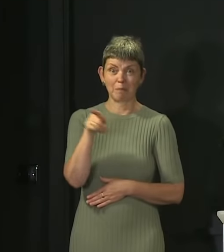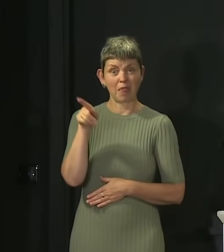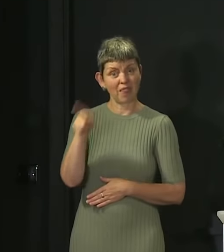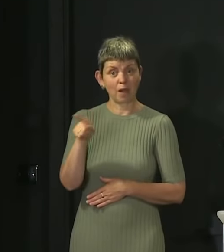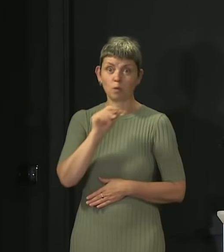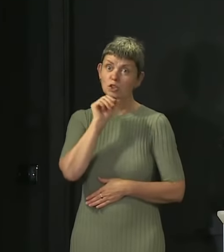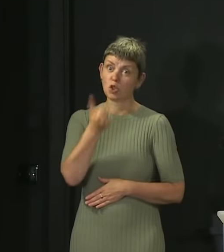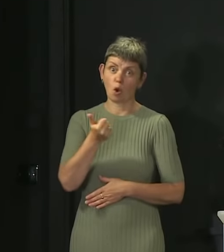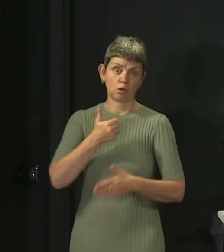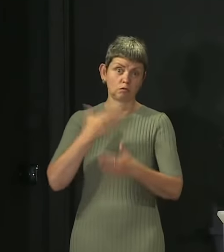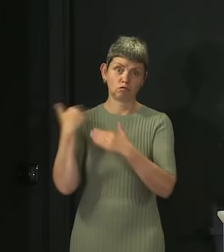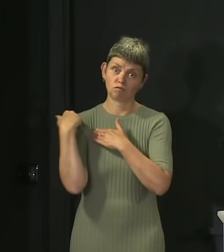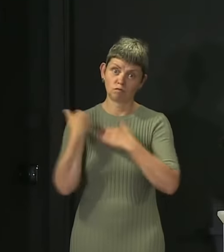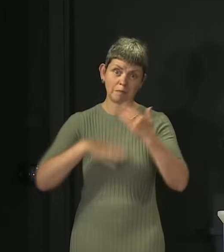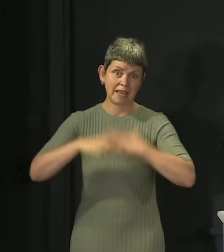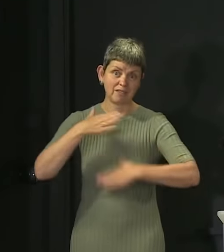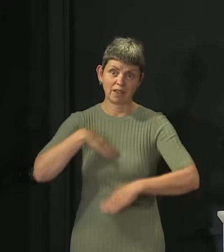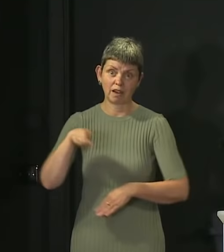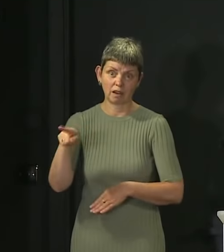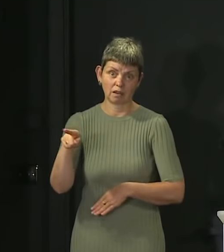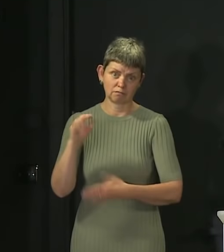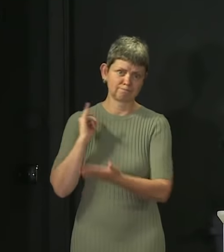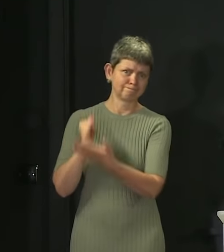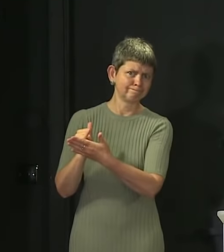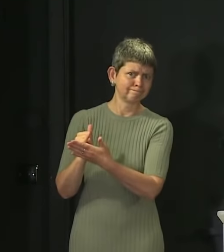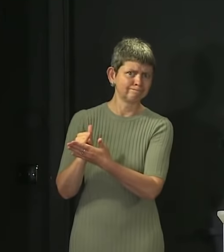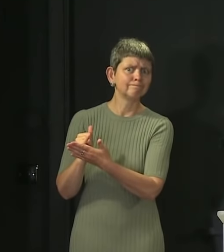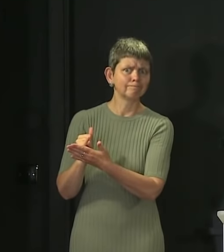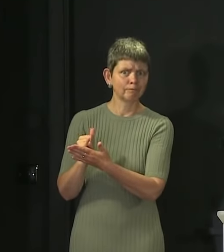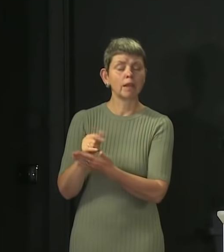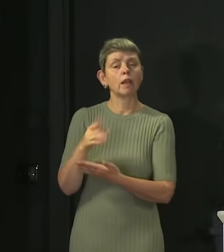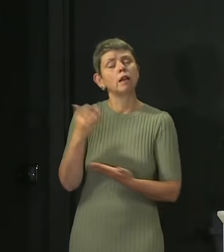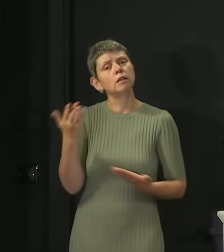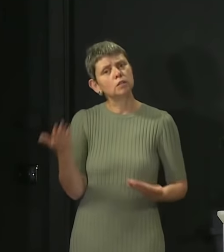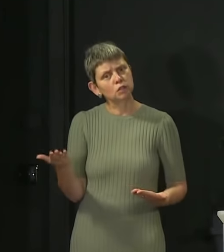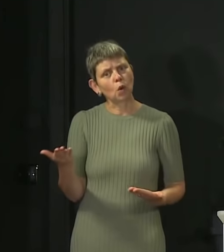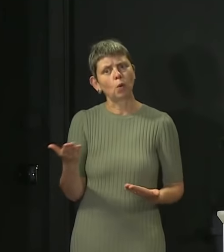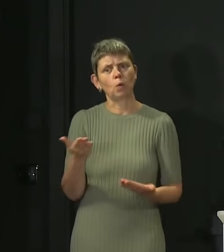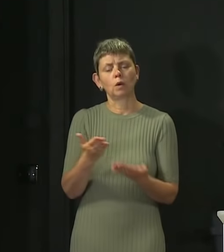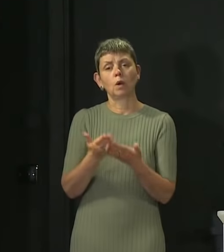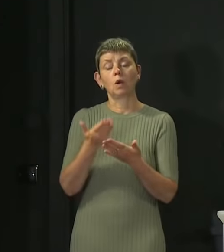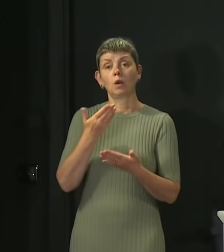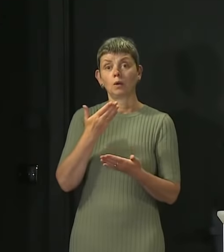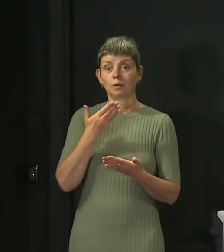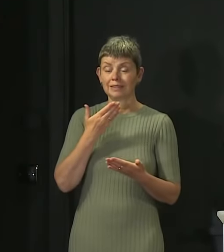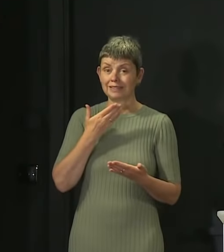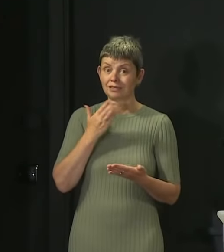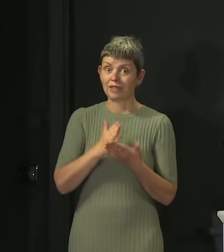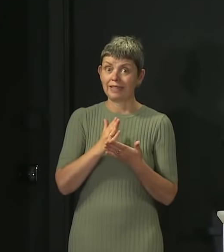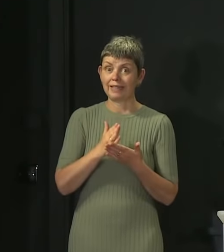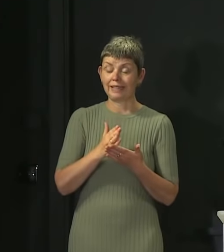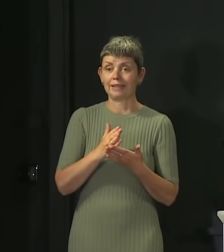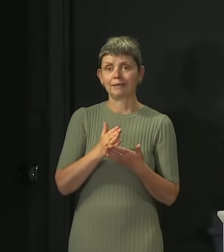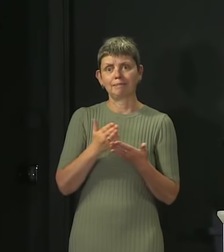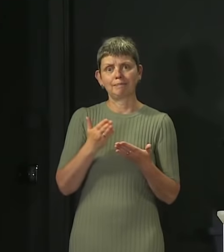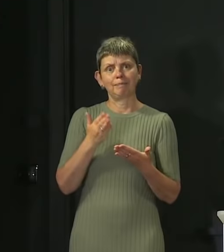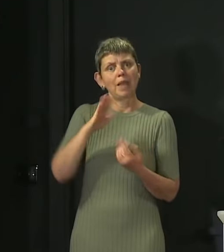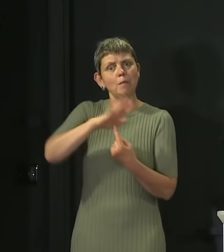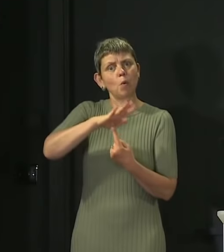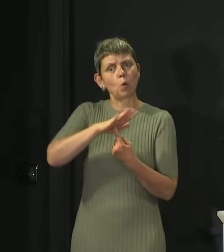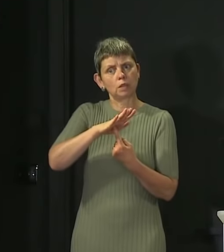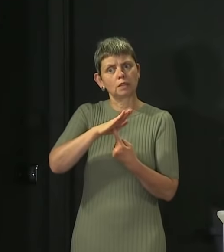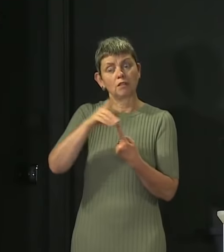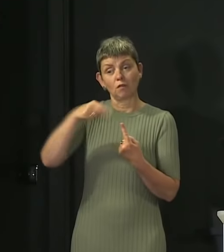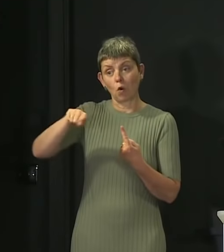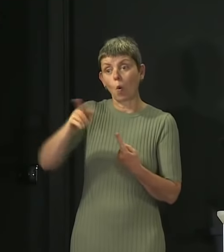responsible behaviour. So let's just take this opportunity to underline the really important obligation that rests